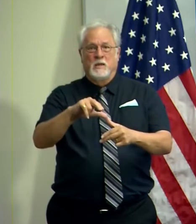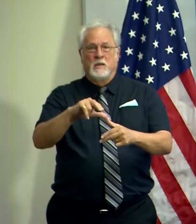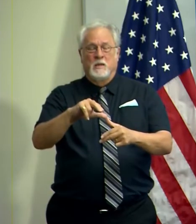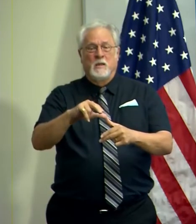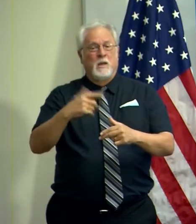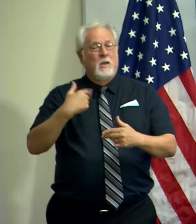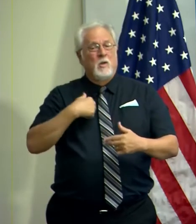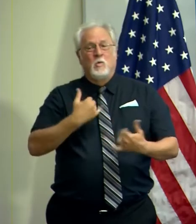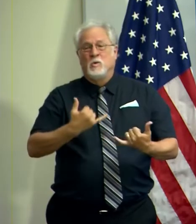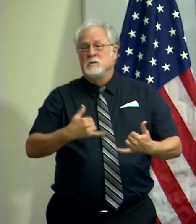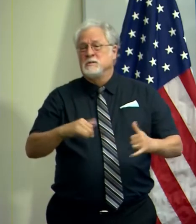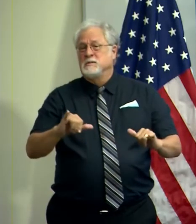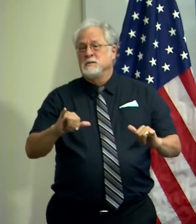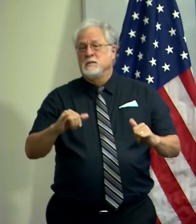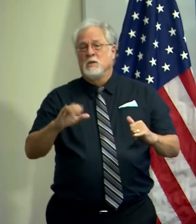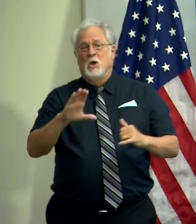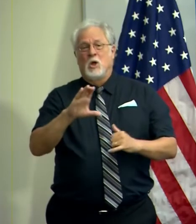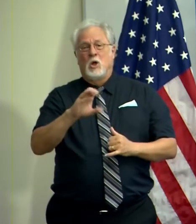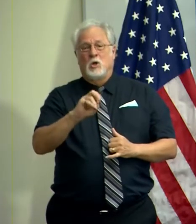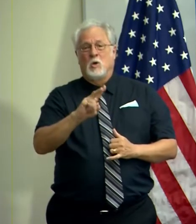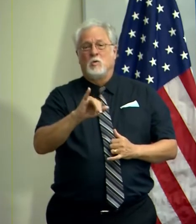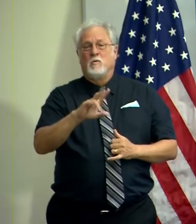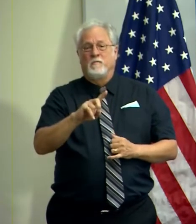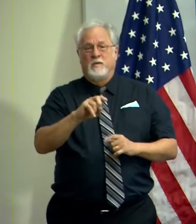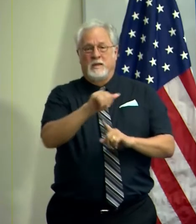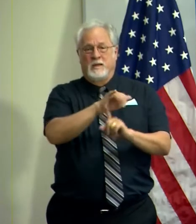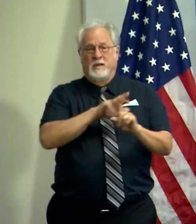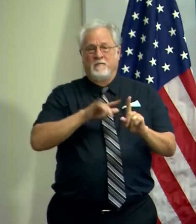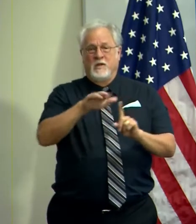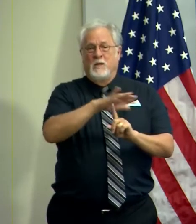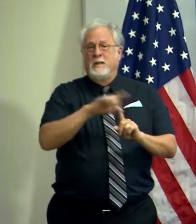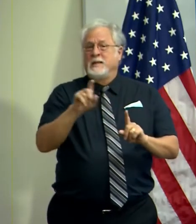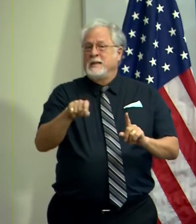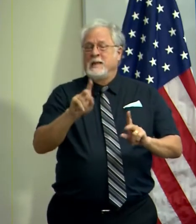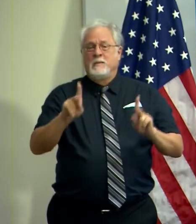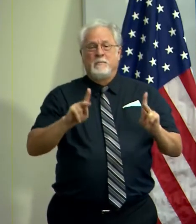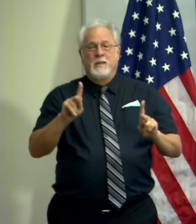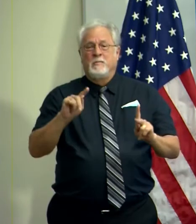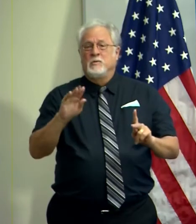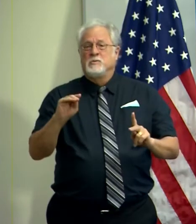And we are still in a COVID environment and we need people to